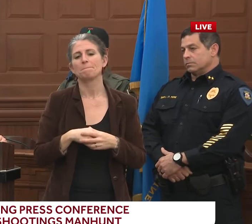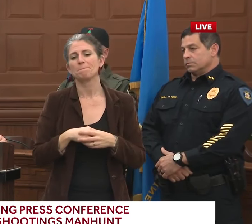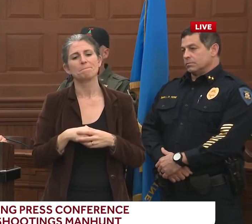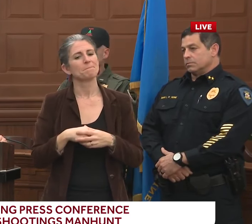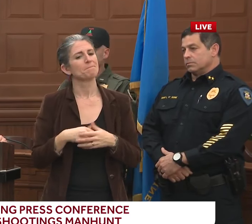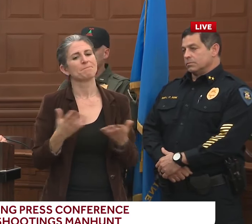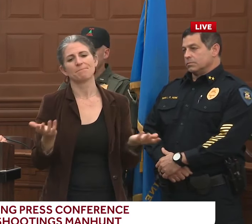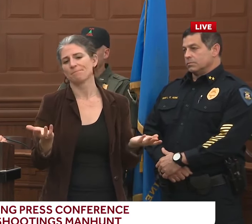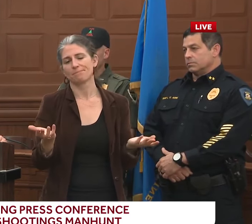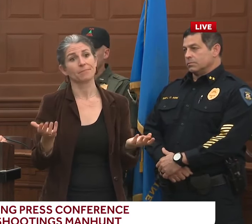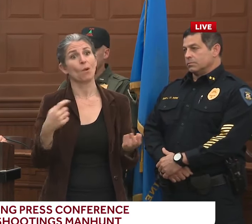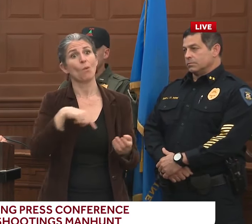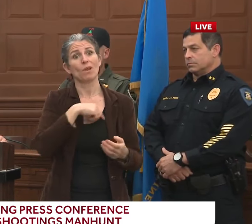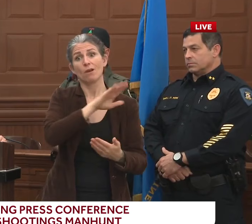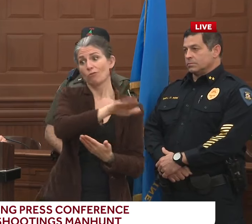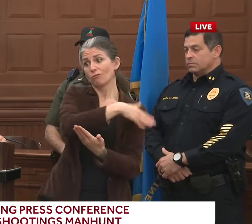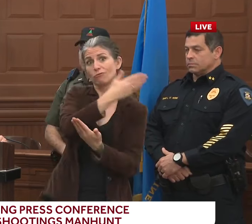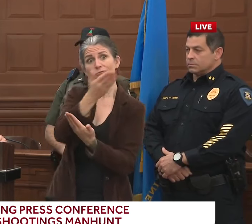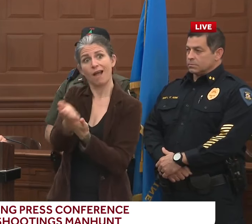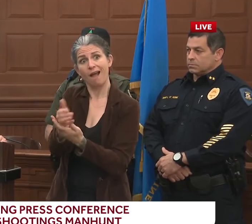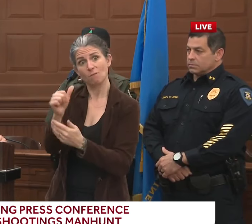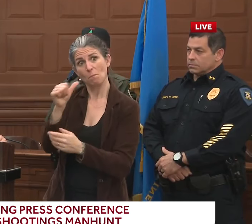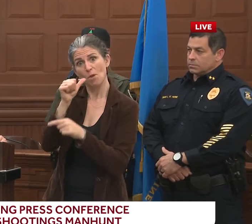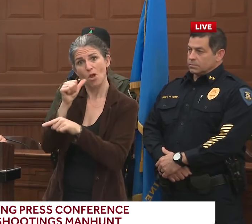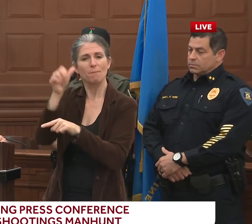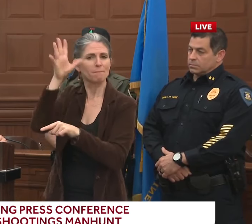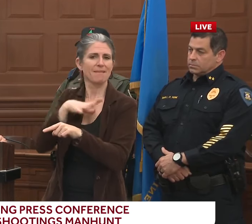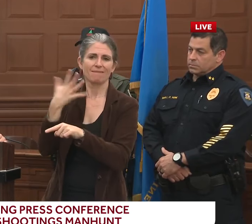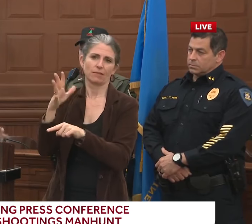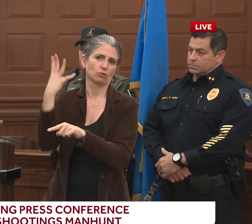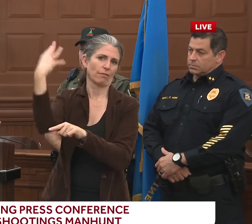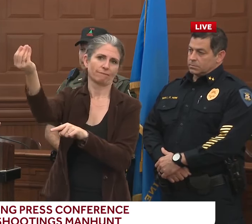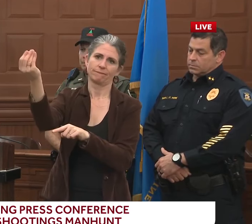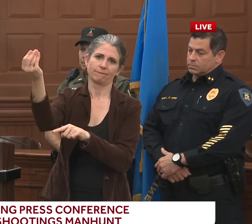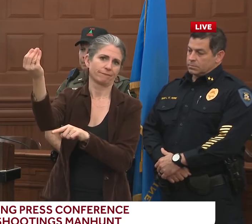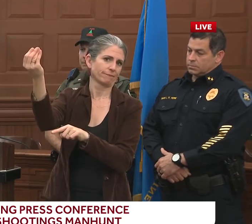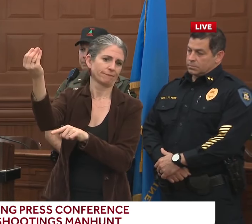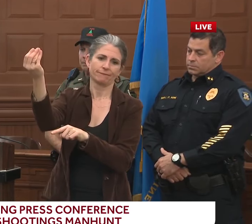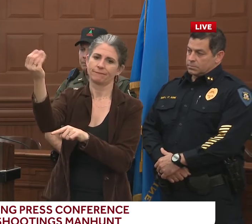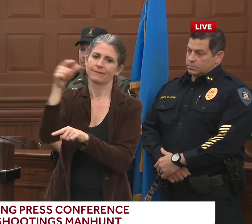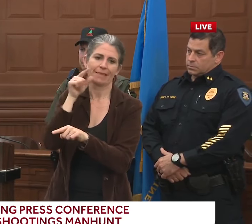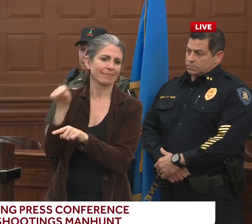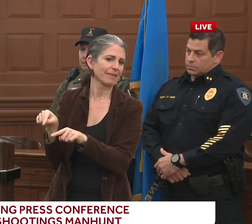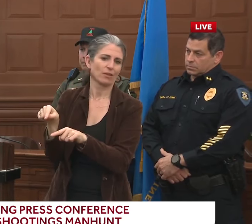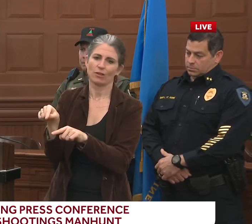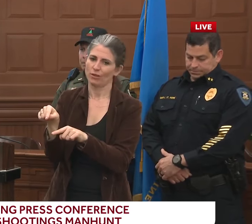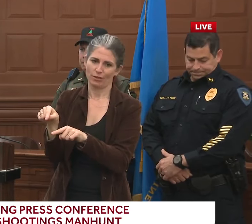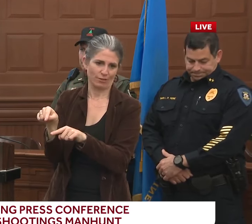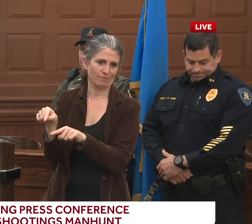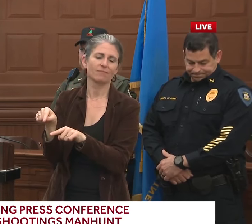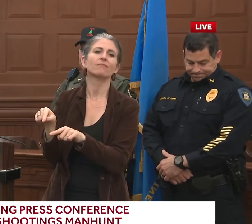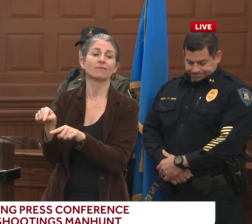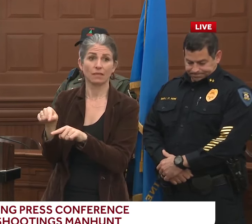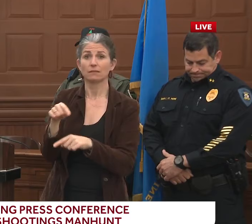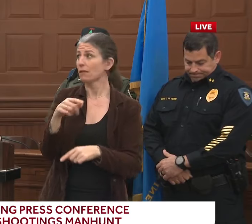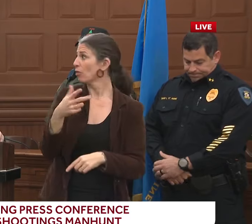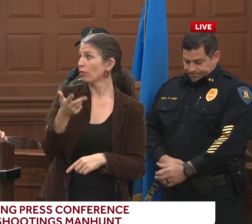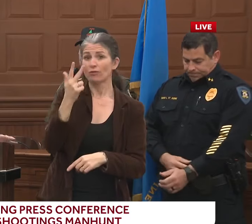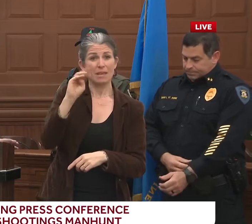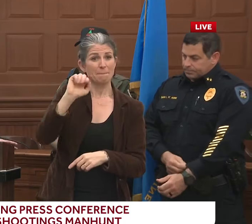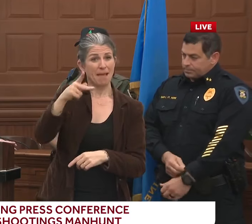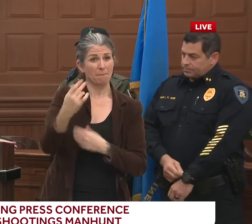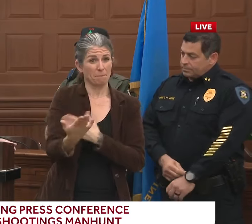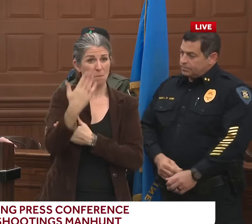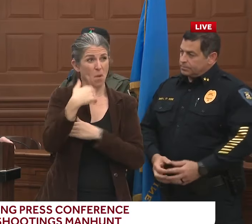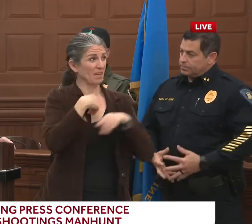officers arrived. As we discussed this morning, we showed those three maps as specific areas we knew we were definitely going to be working in,